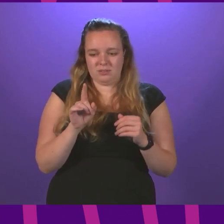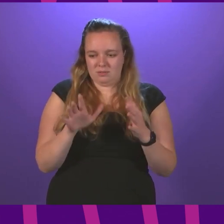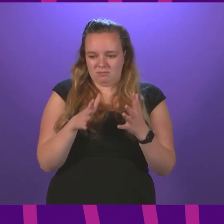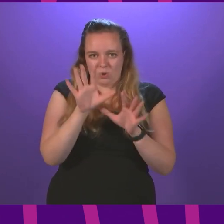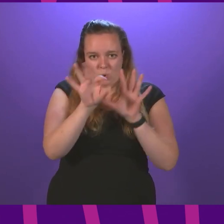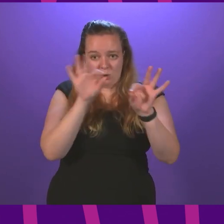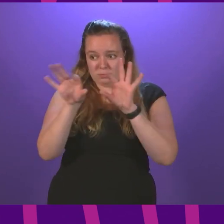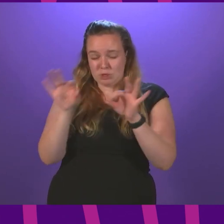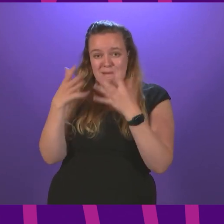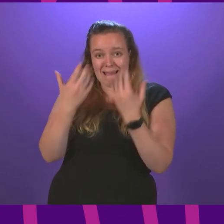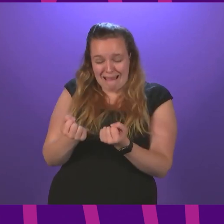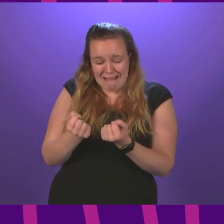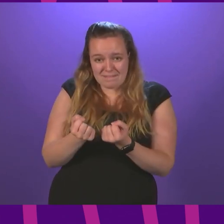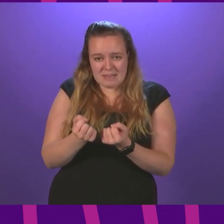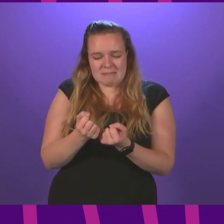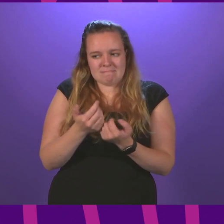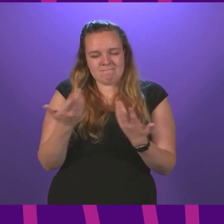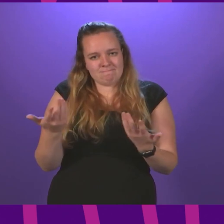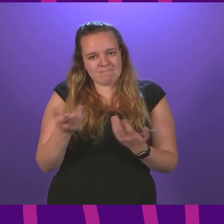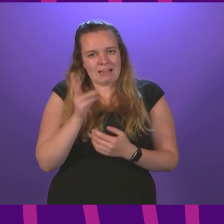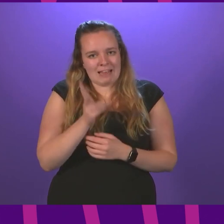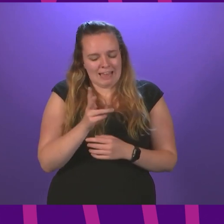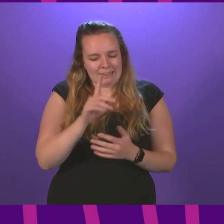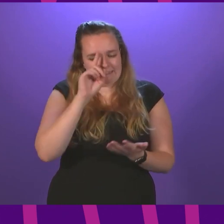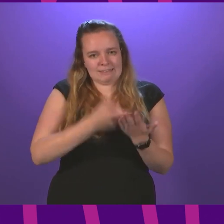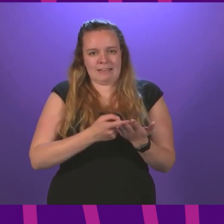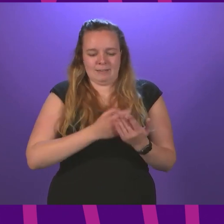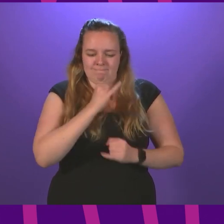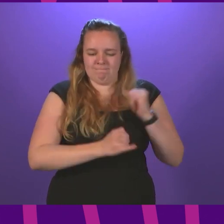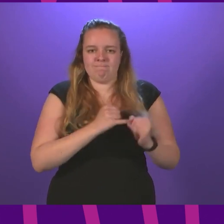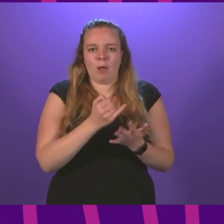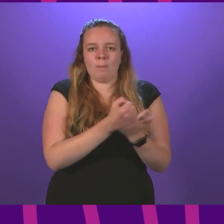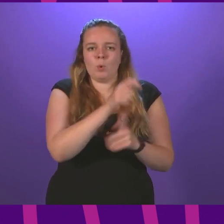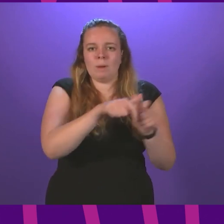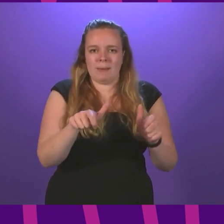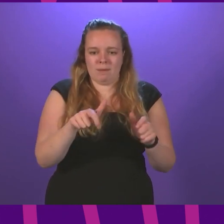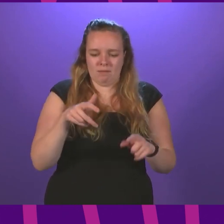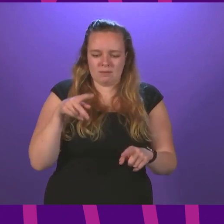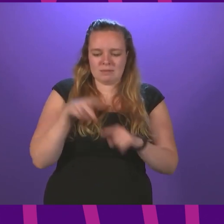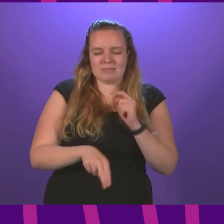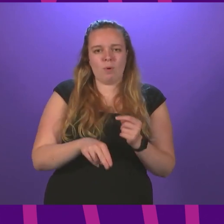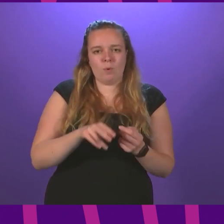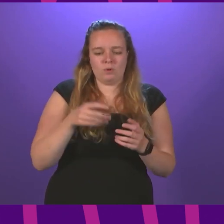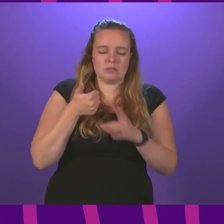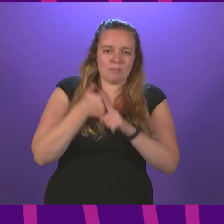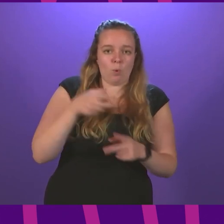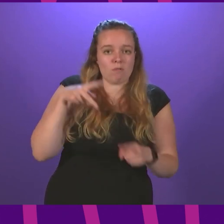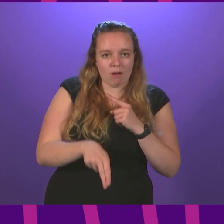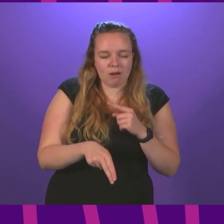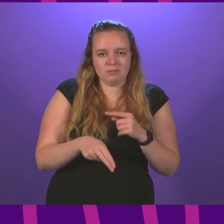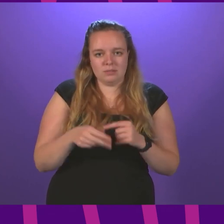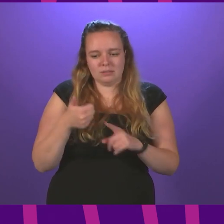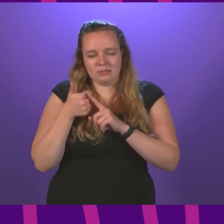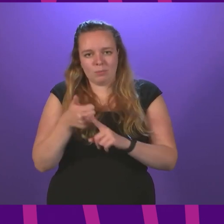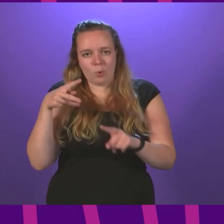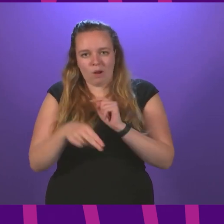options, once again it has decided to punish the poor, to cut support for the lowest paid, to cut support for the